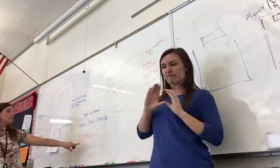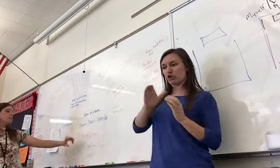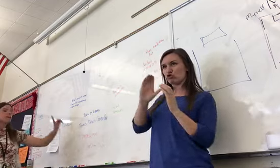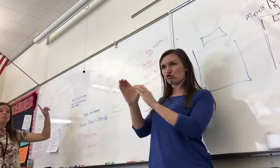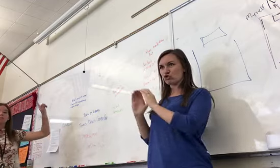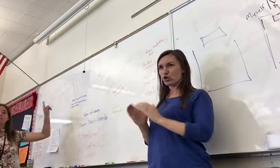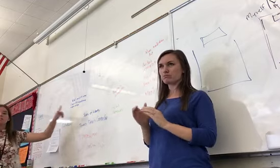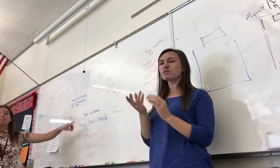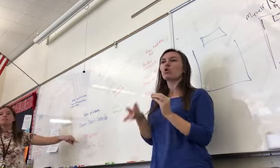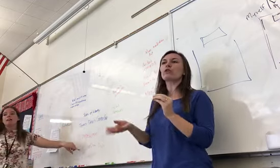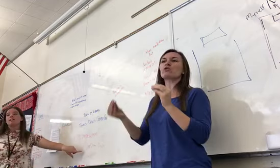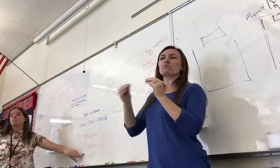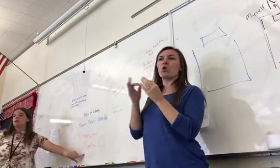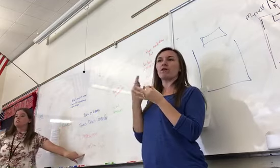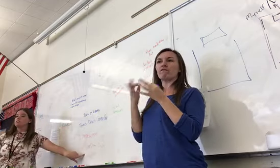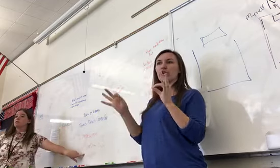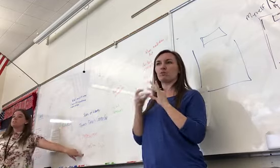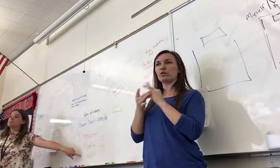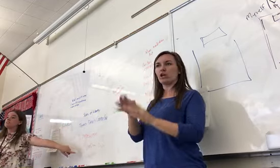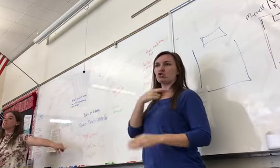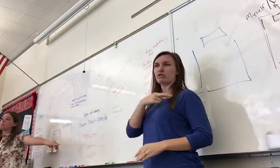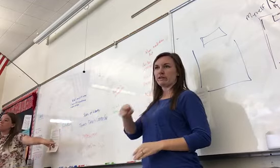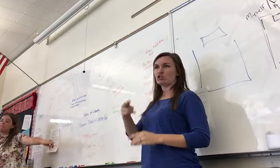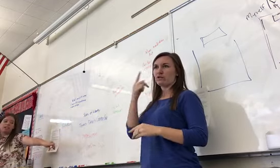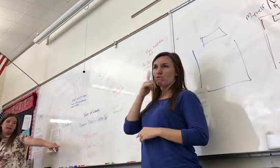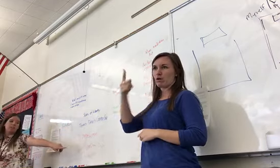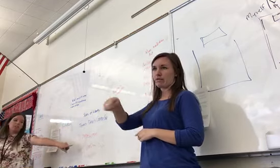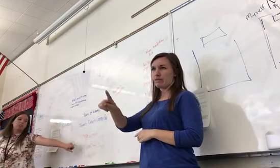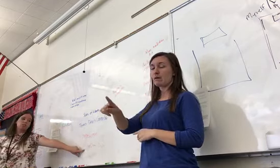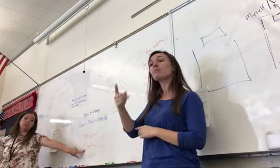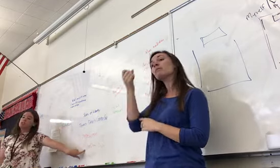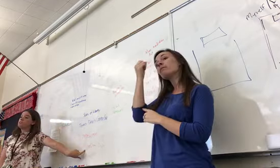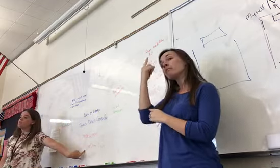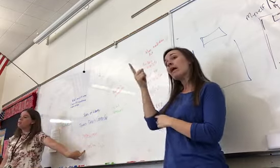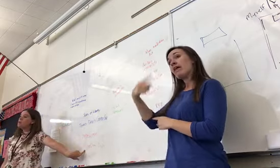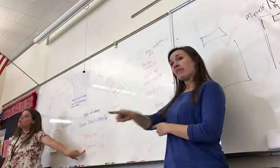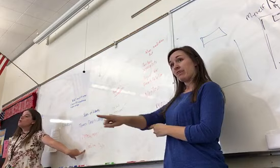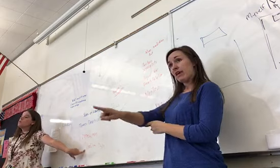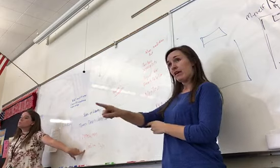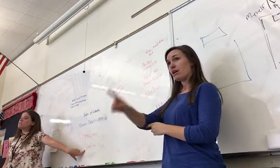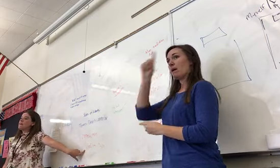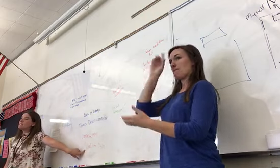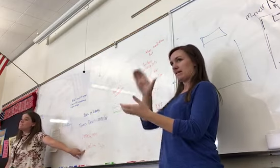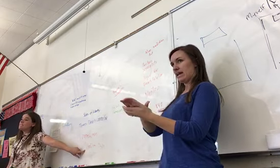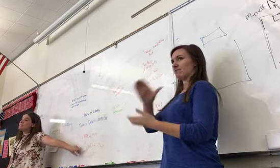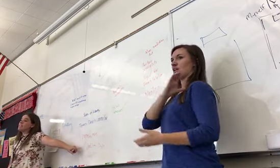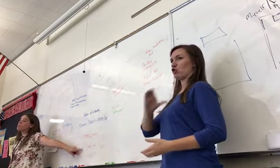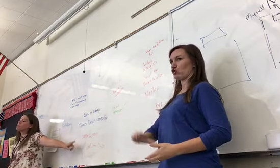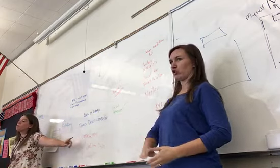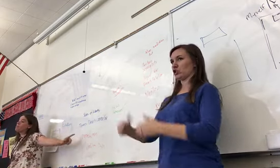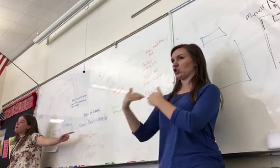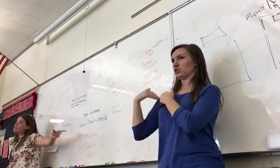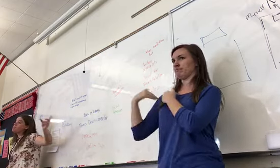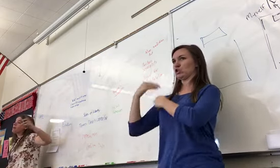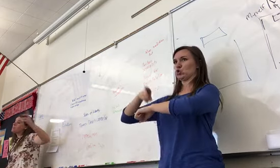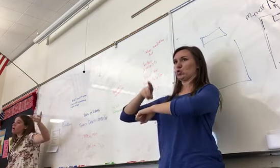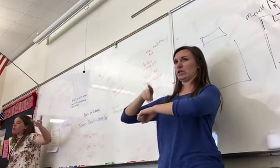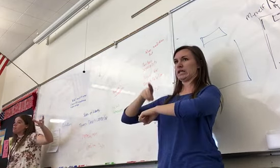one thing about the Puritans, as well as the separatists, is they believe they had the Christian duty, which was the idea that they were commanded by God,